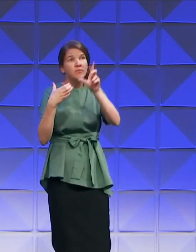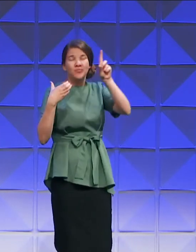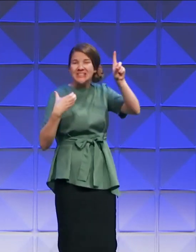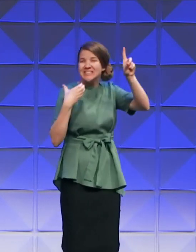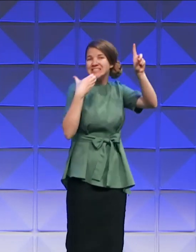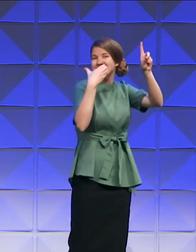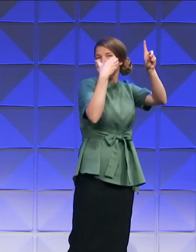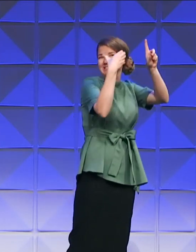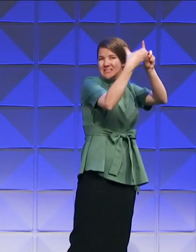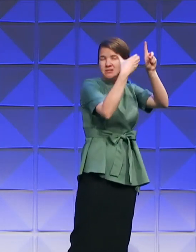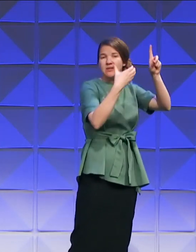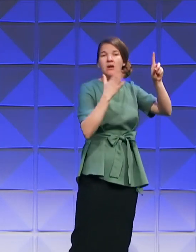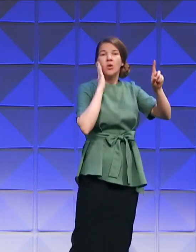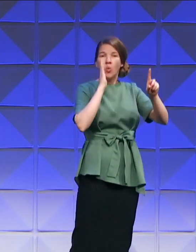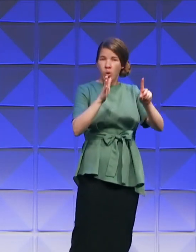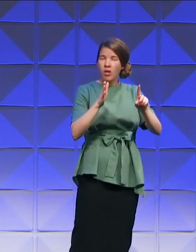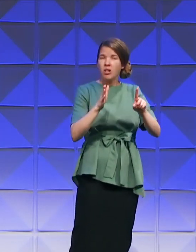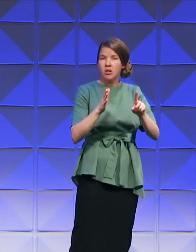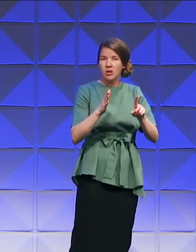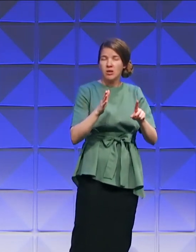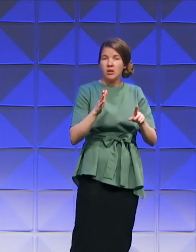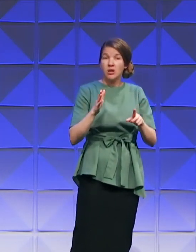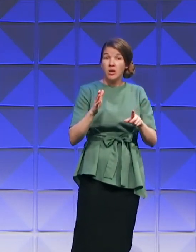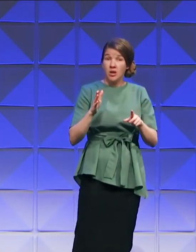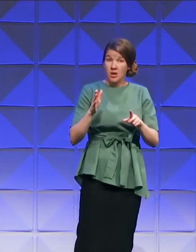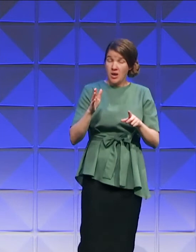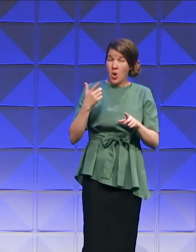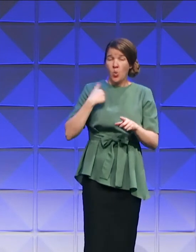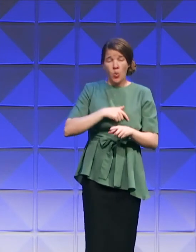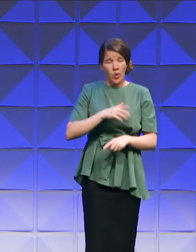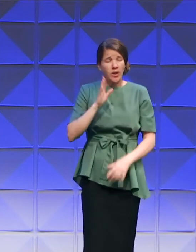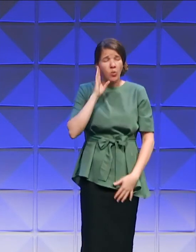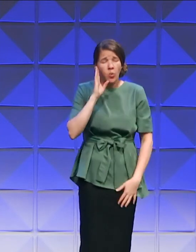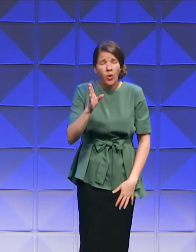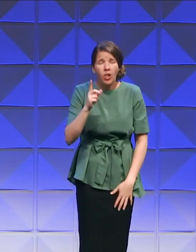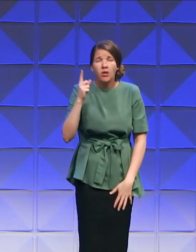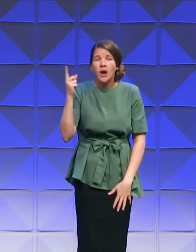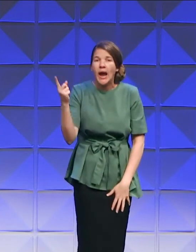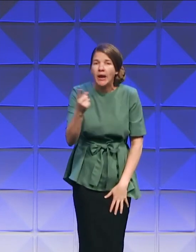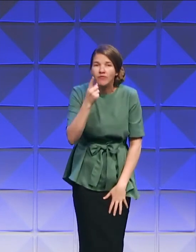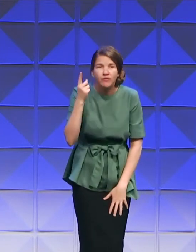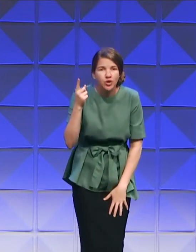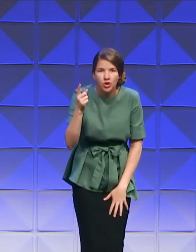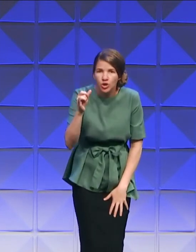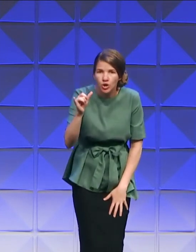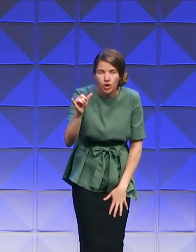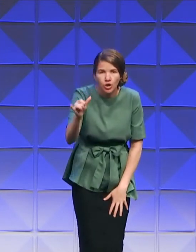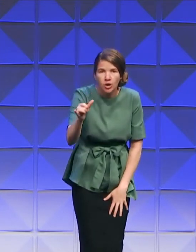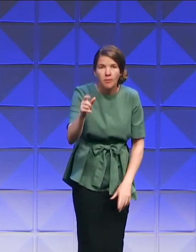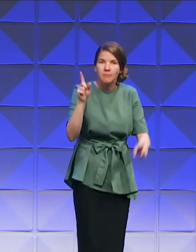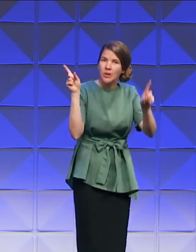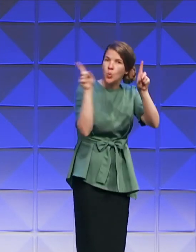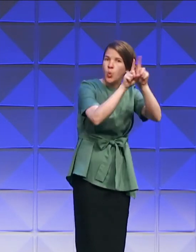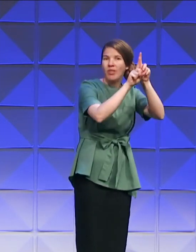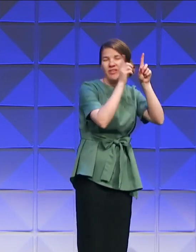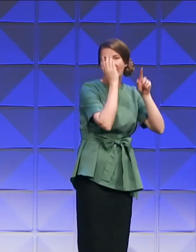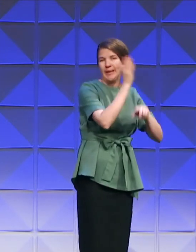in the air and so shall we ever be with Him.